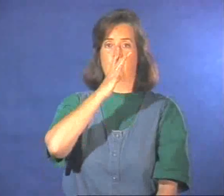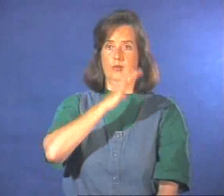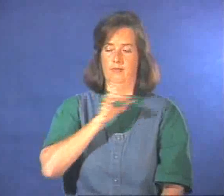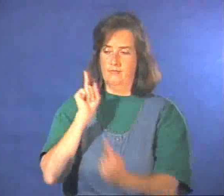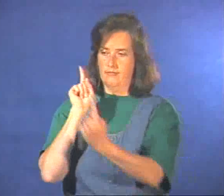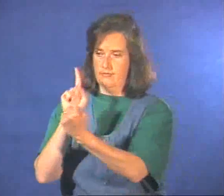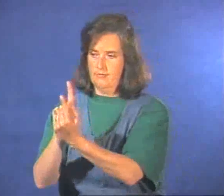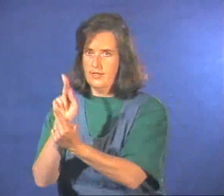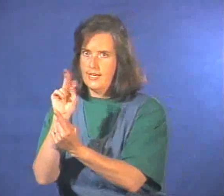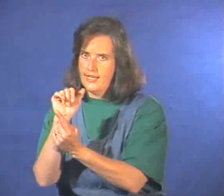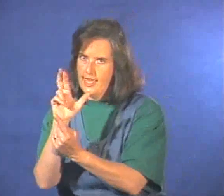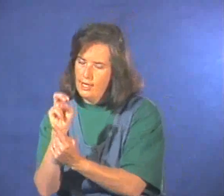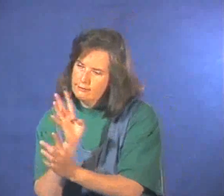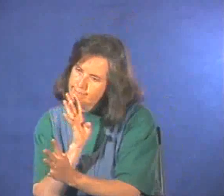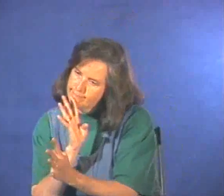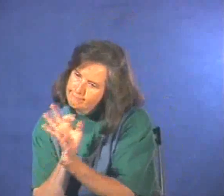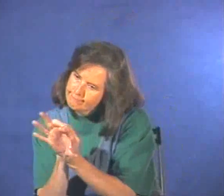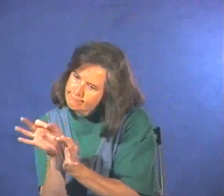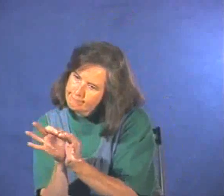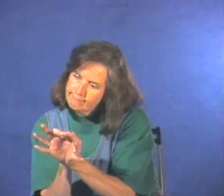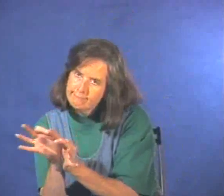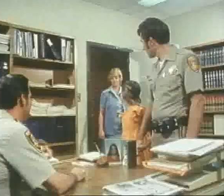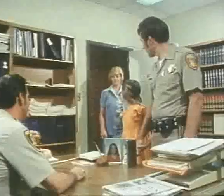A police woman comes to talk to Karen.